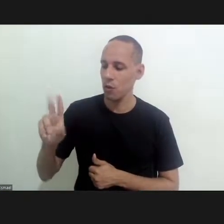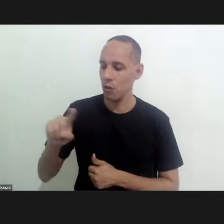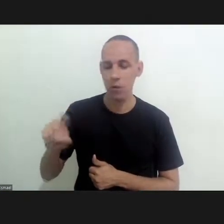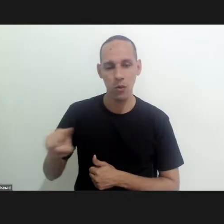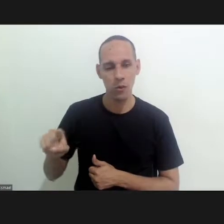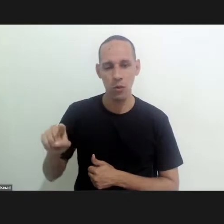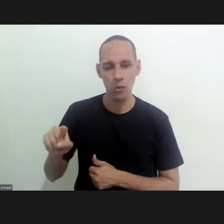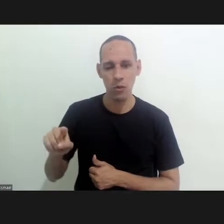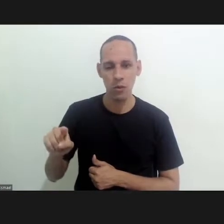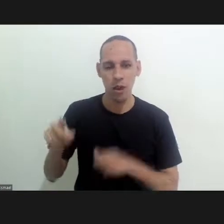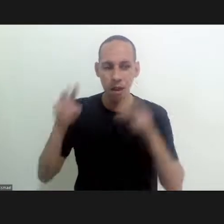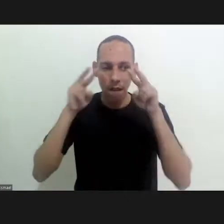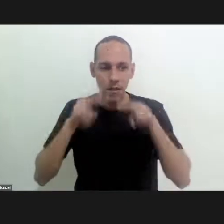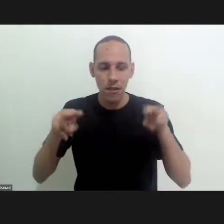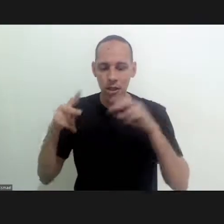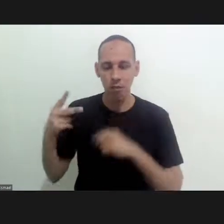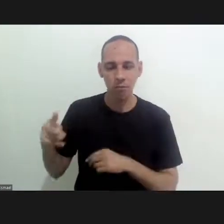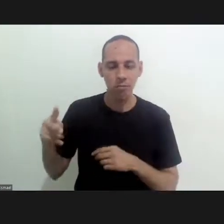which